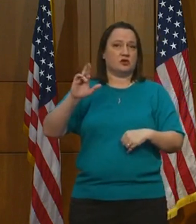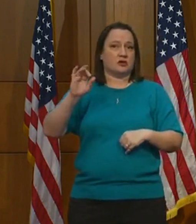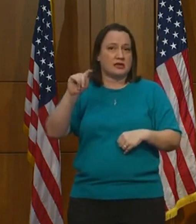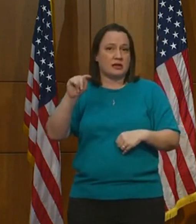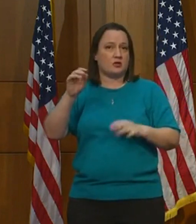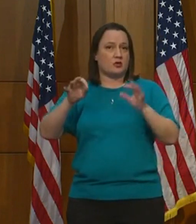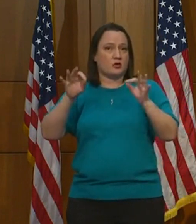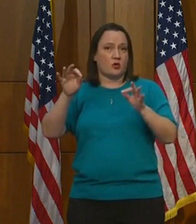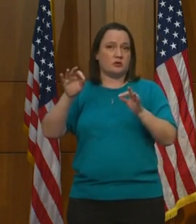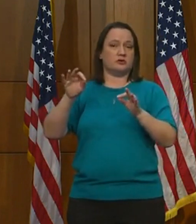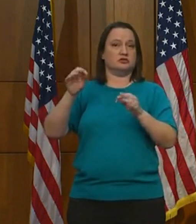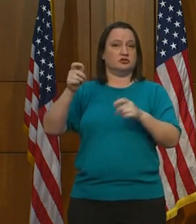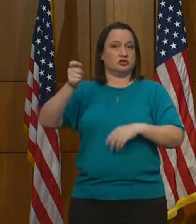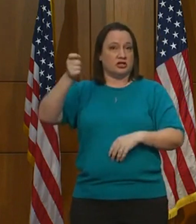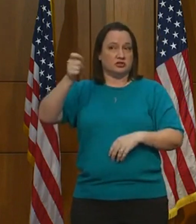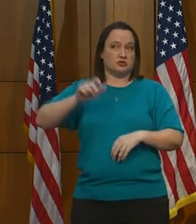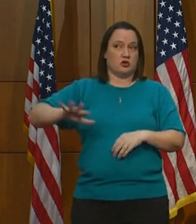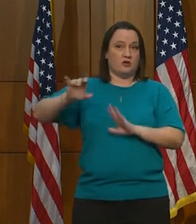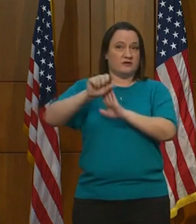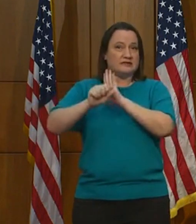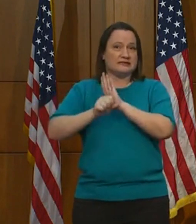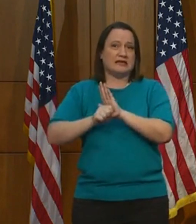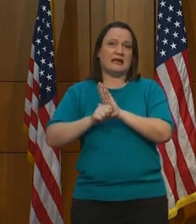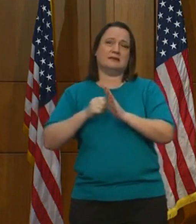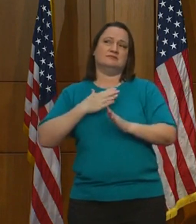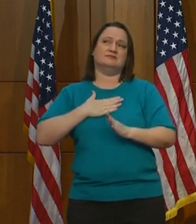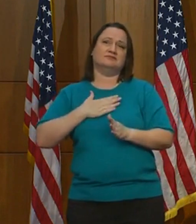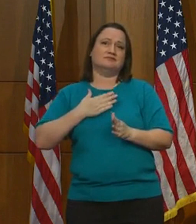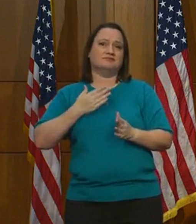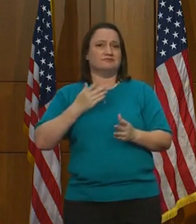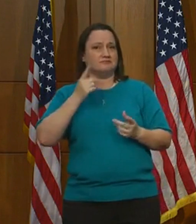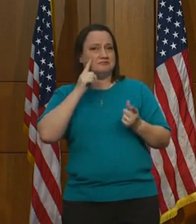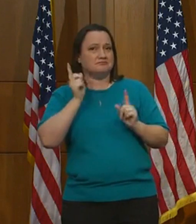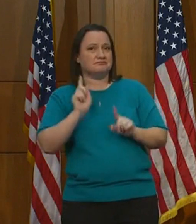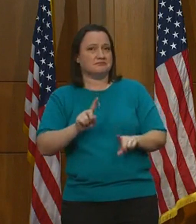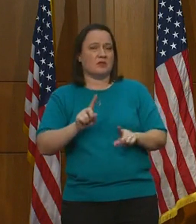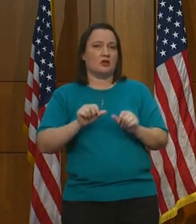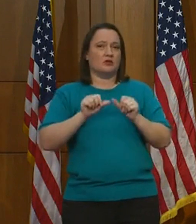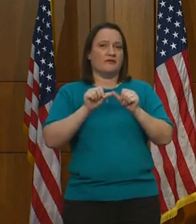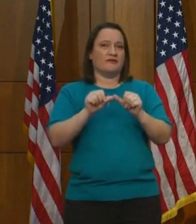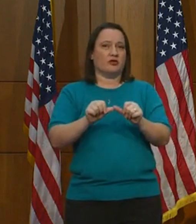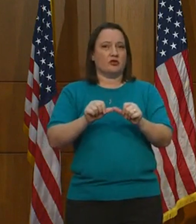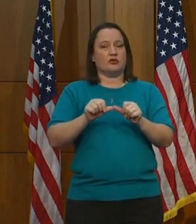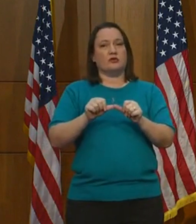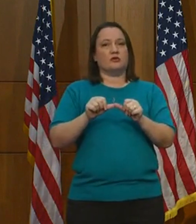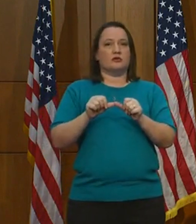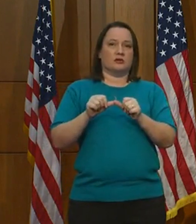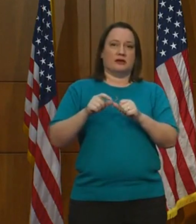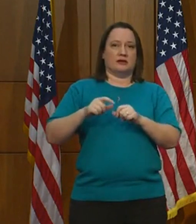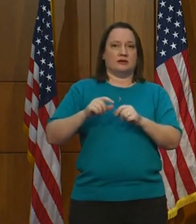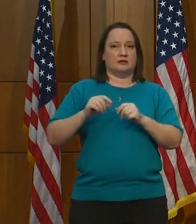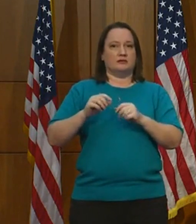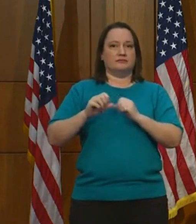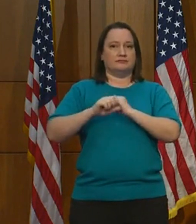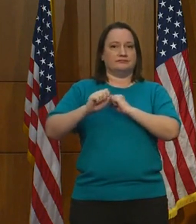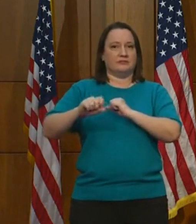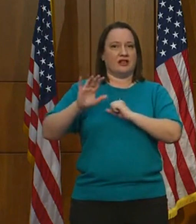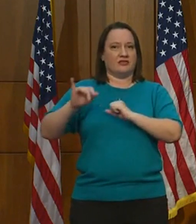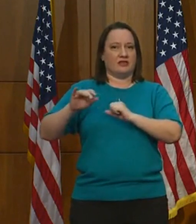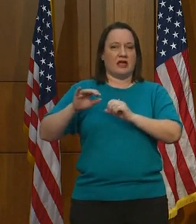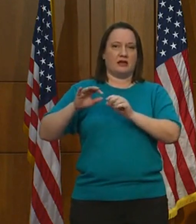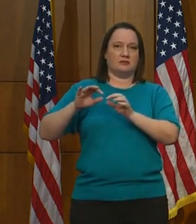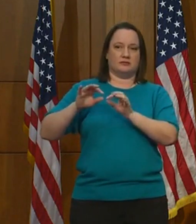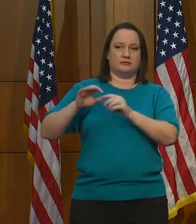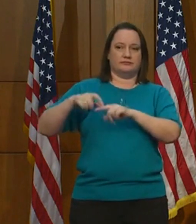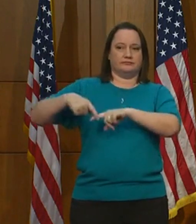extend the moratorium as appropriate in their locality. They have the authority to do so. In addition,